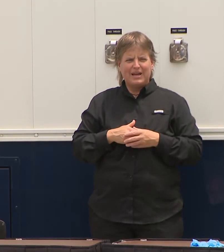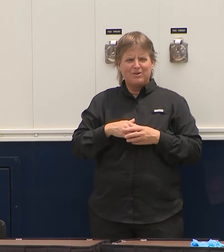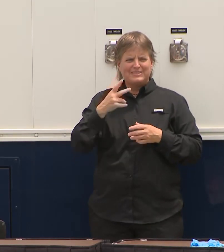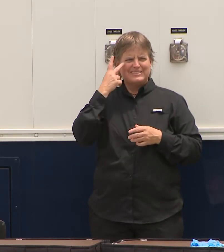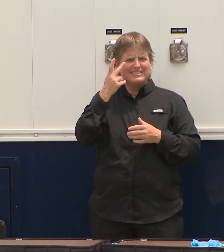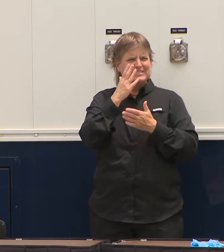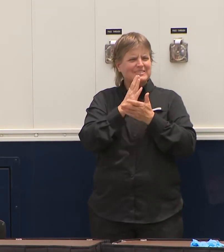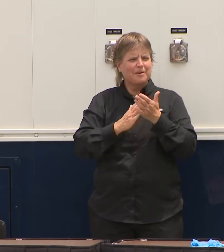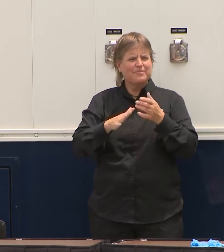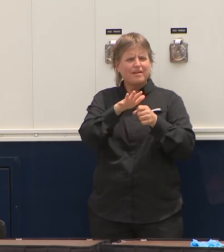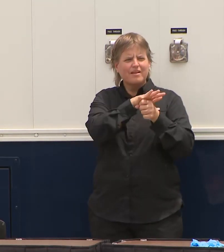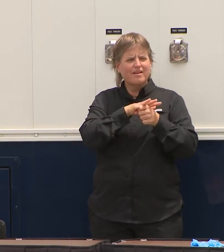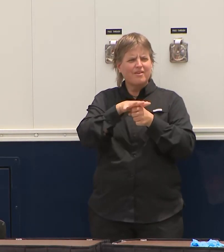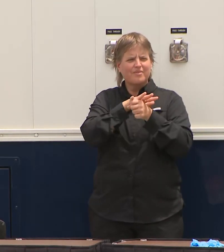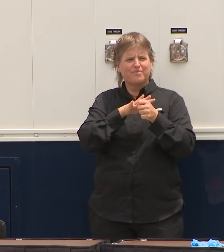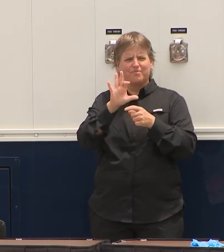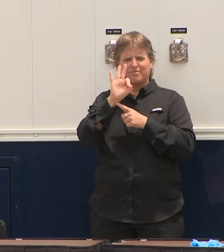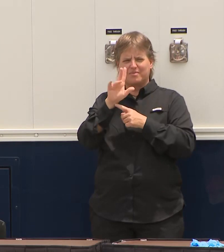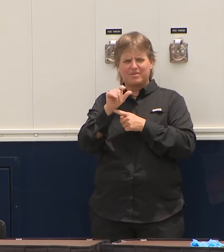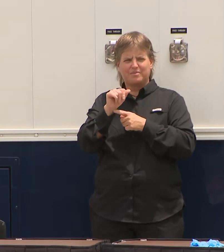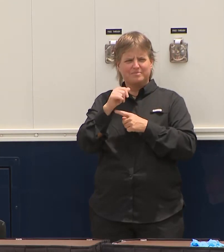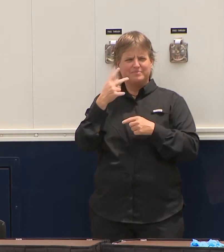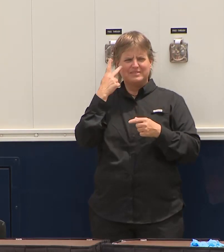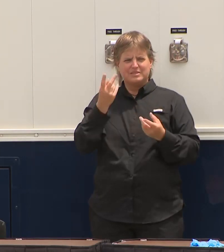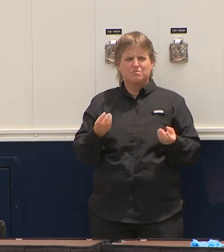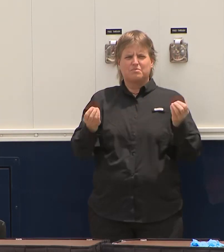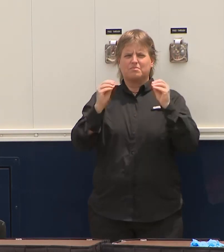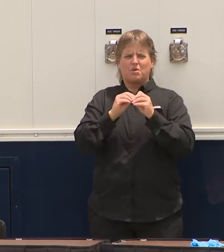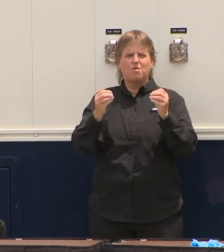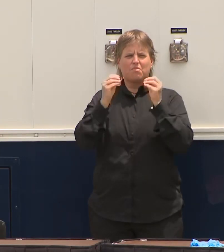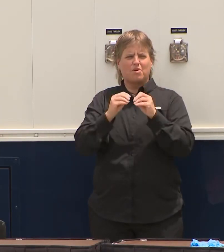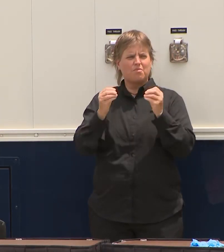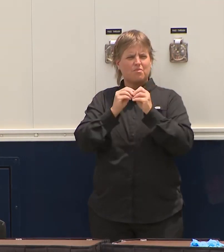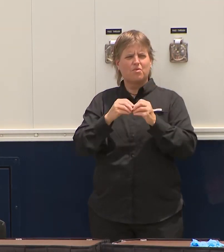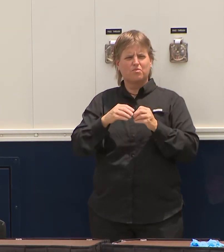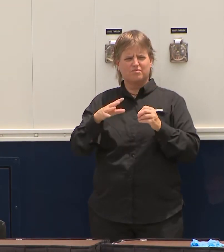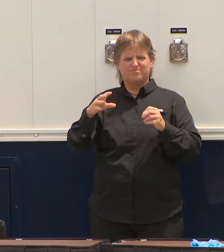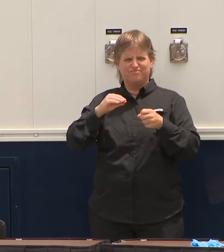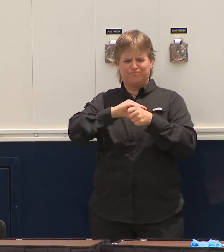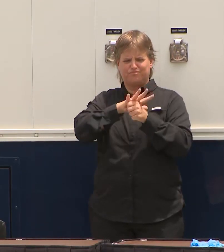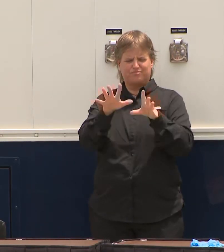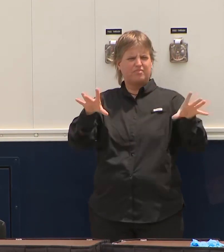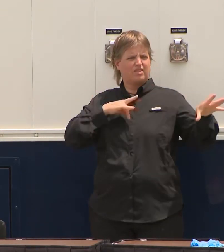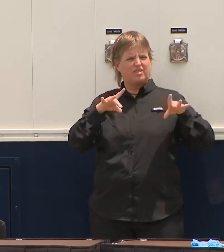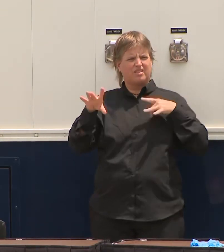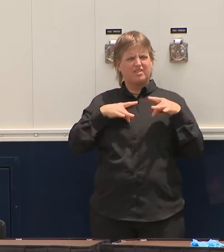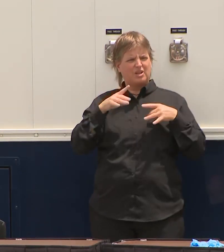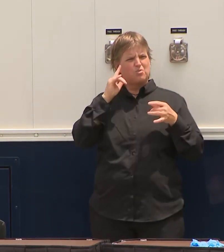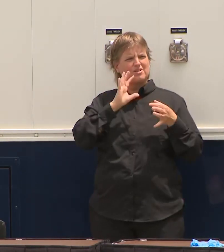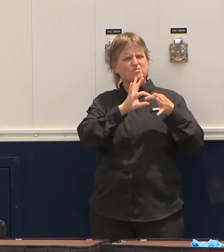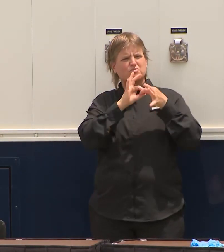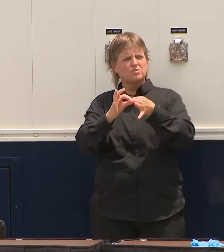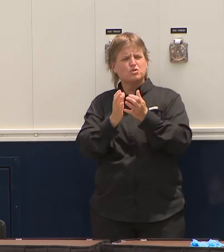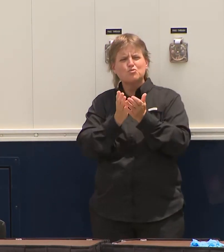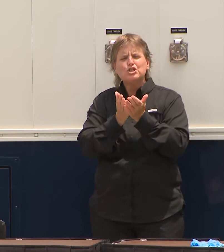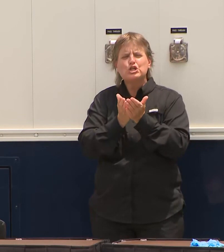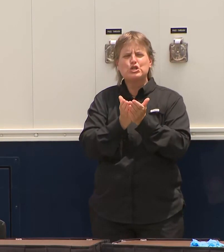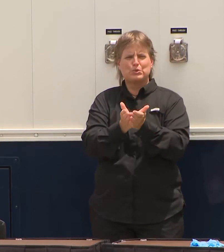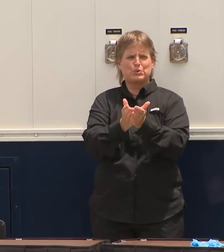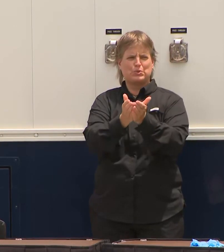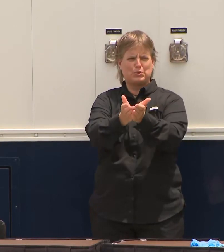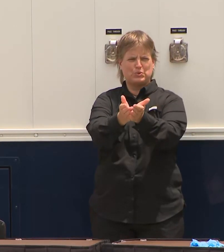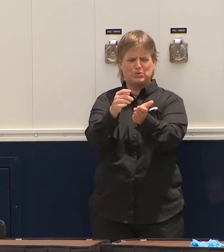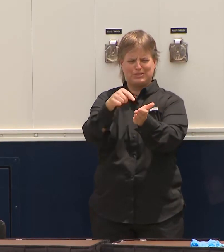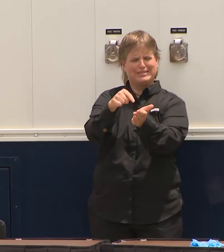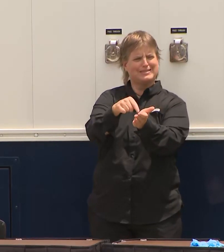I think have been connected to cruise ships. Obviously we have people coming from all over the world all the time. I would like to see these rapid